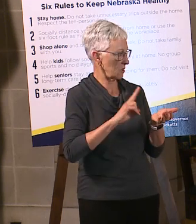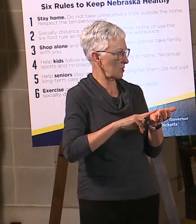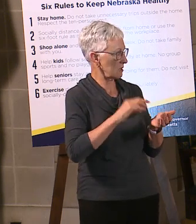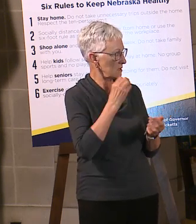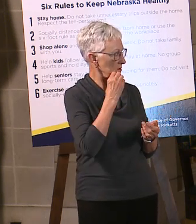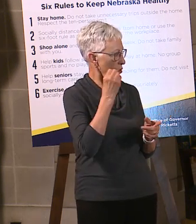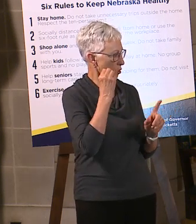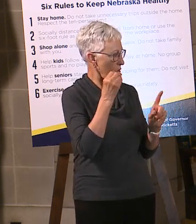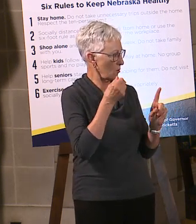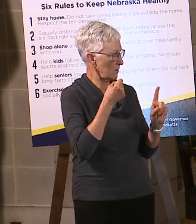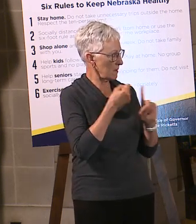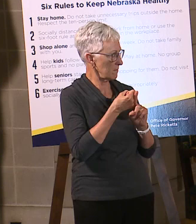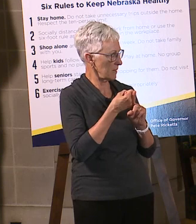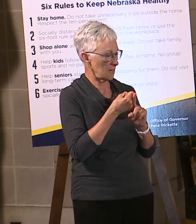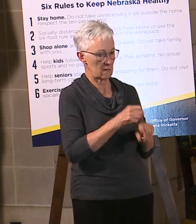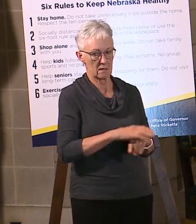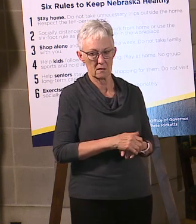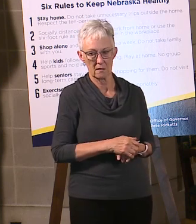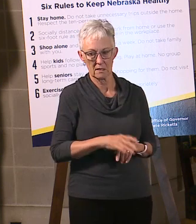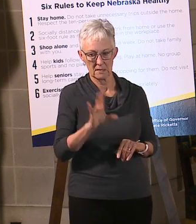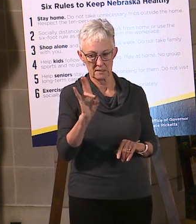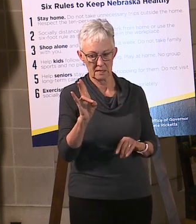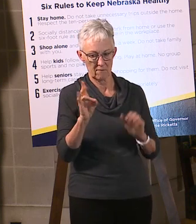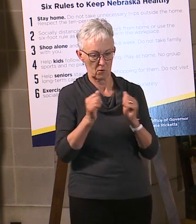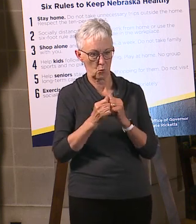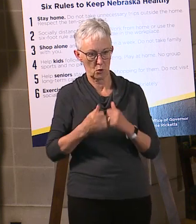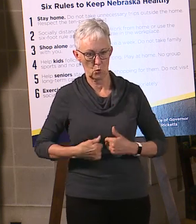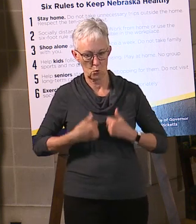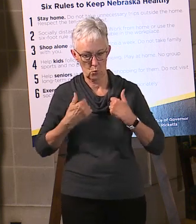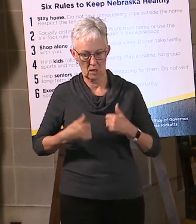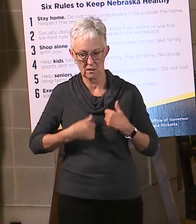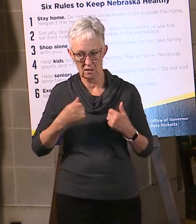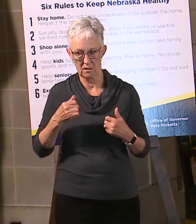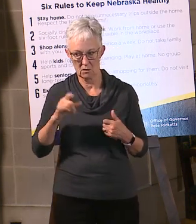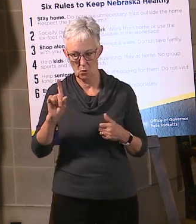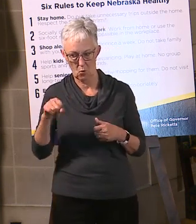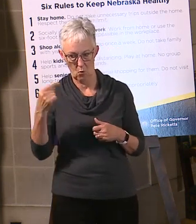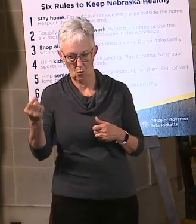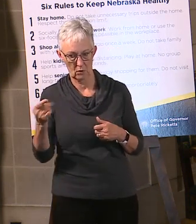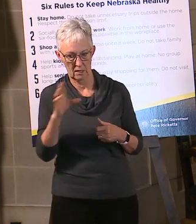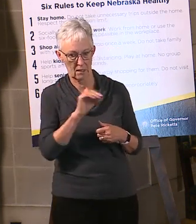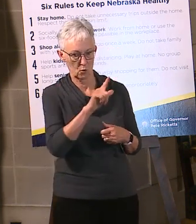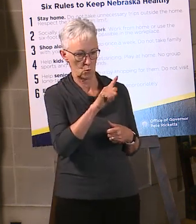only, seven with residents only, and 29 with both staff and residents.